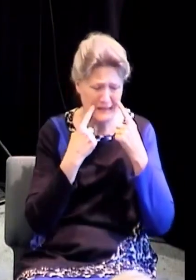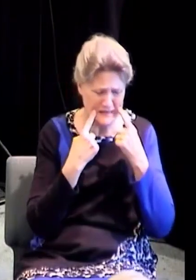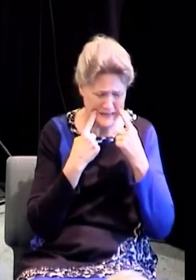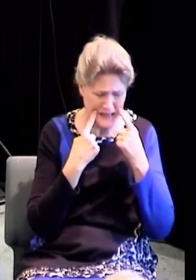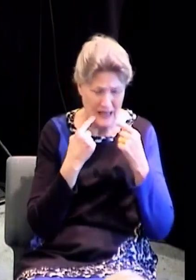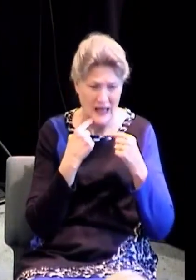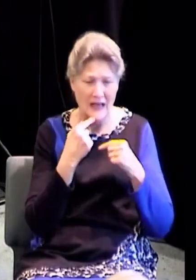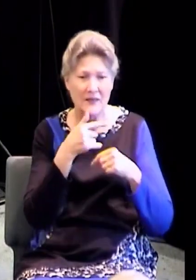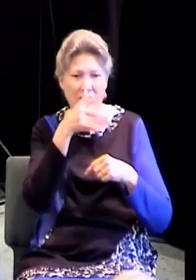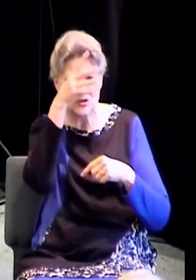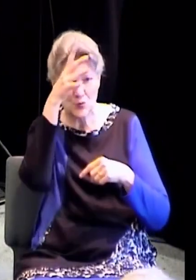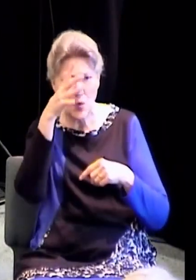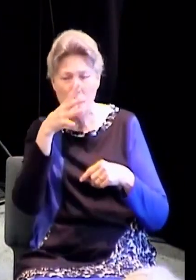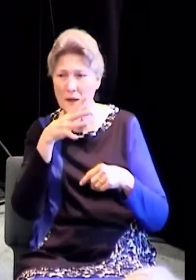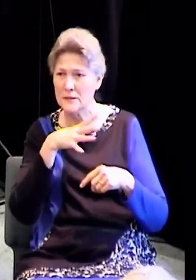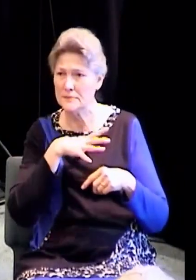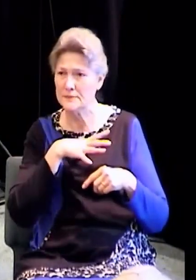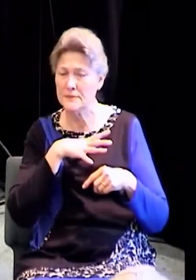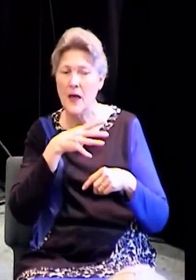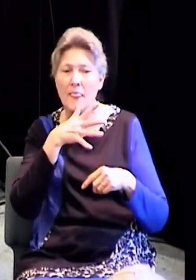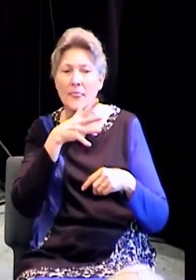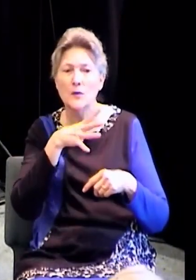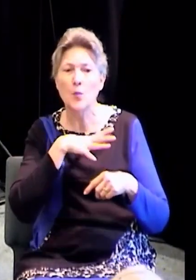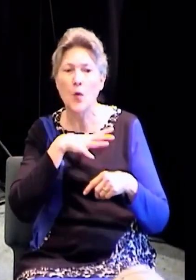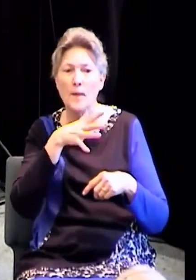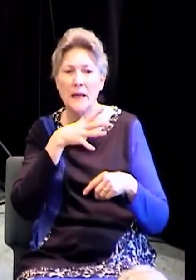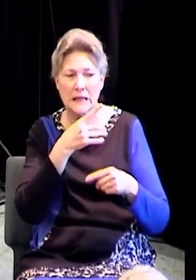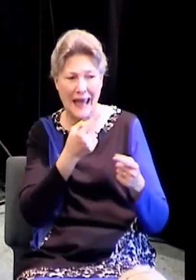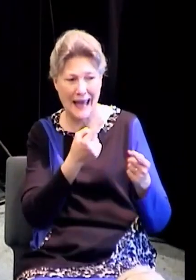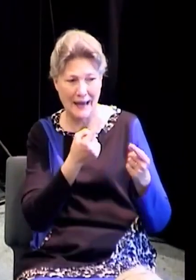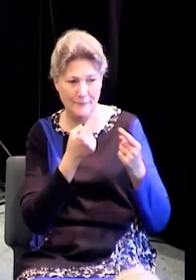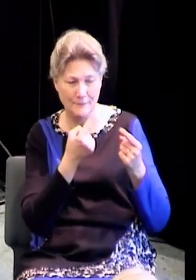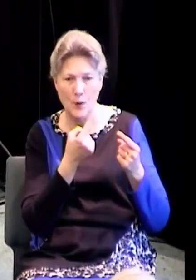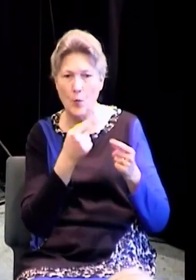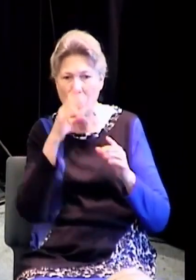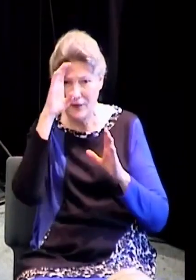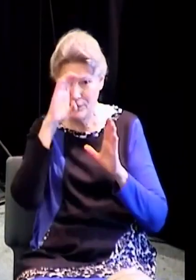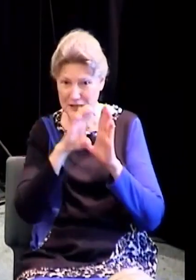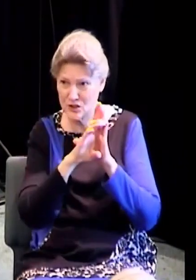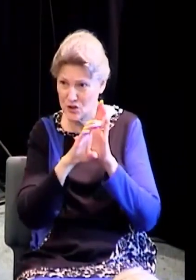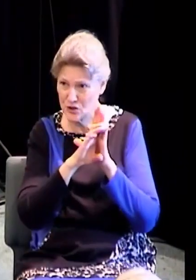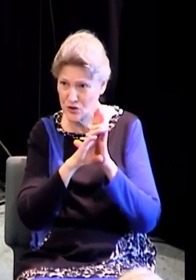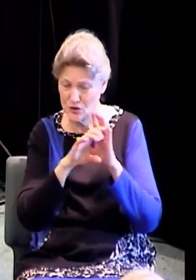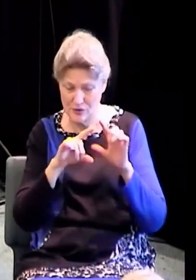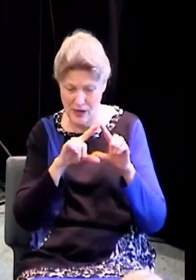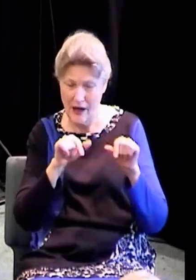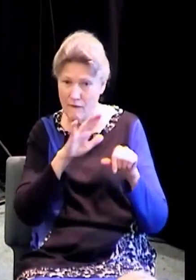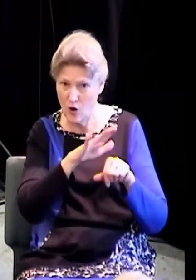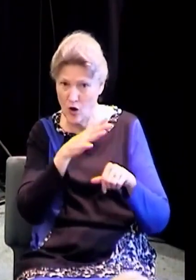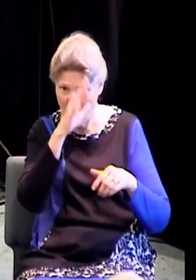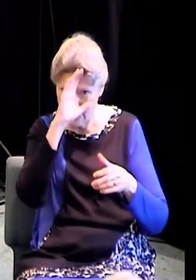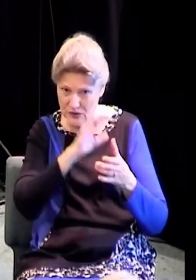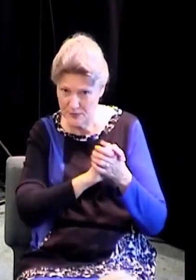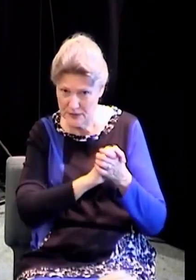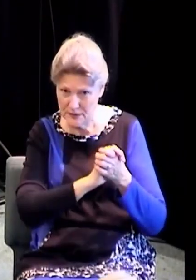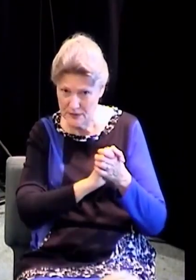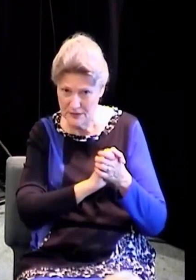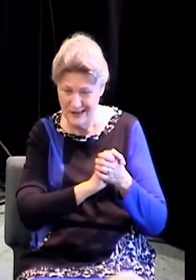on heroin. I said, lift your hands. She lifted her hands and started speaking in other tongues as the Holy Ghost filled her that moment, didn't even